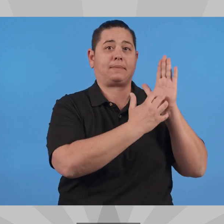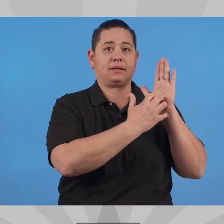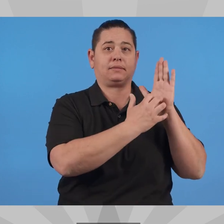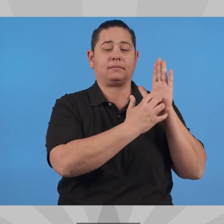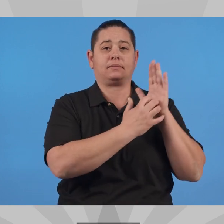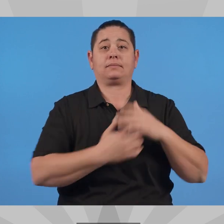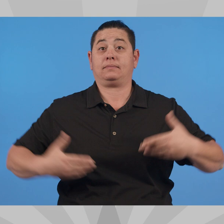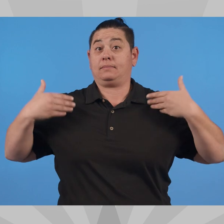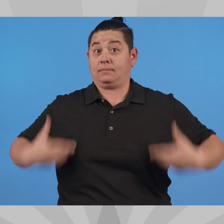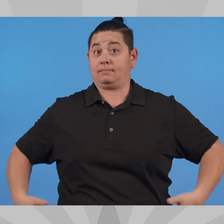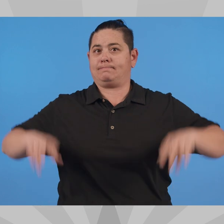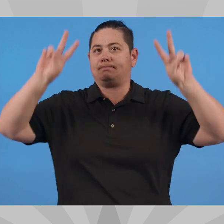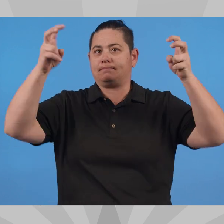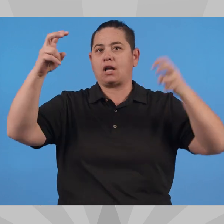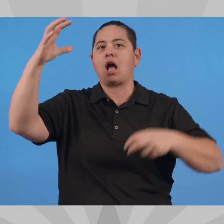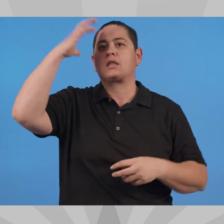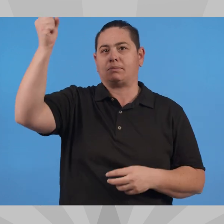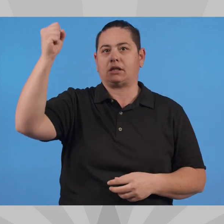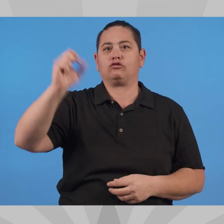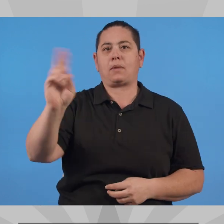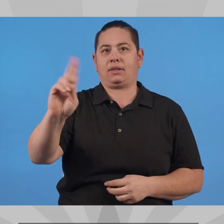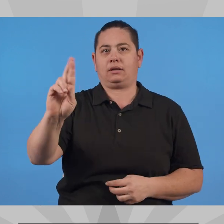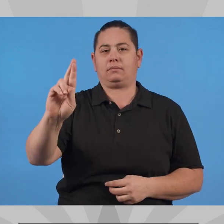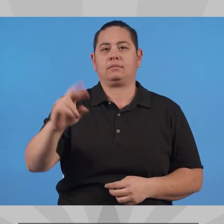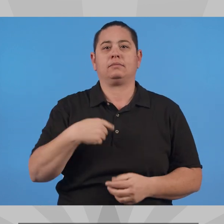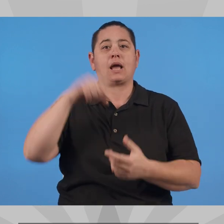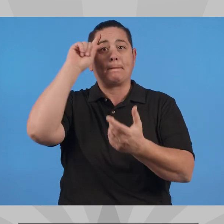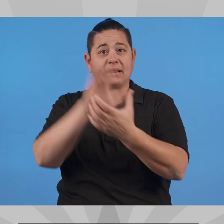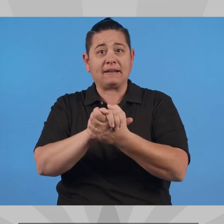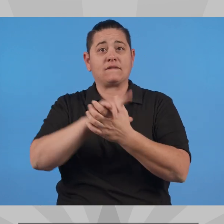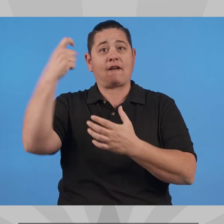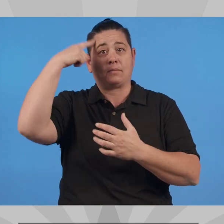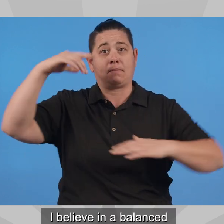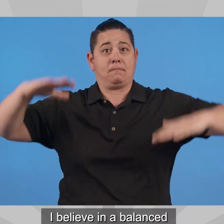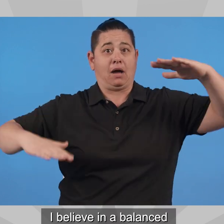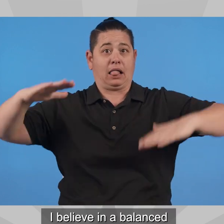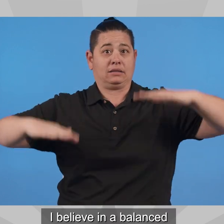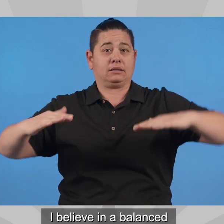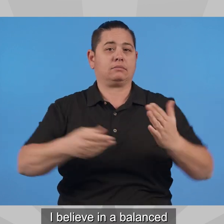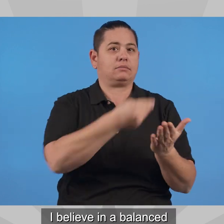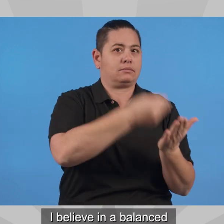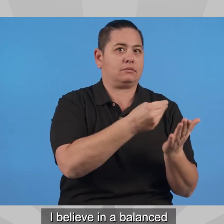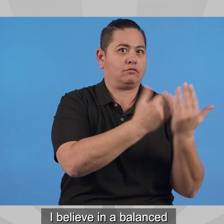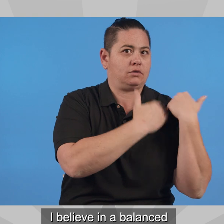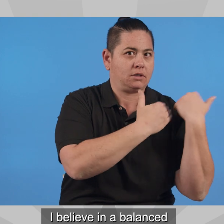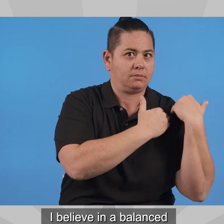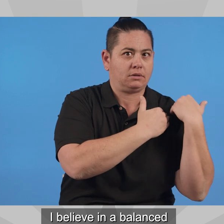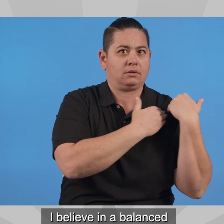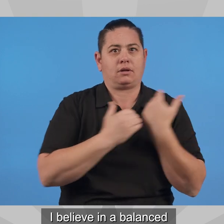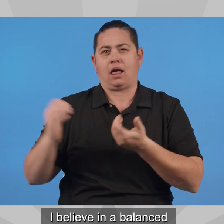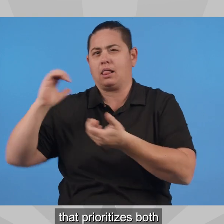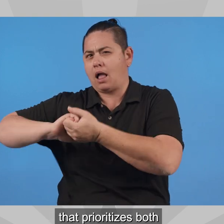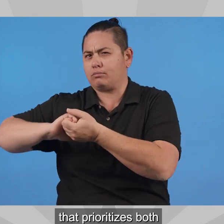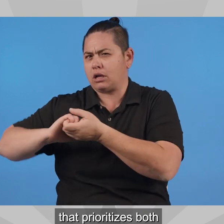Statement As a common-sense Republican, I believe in a balanced approach to